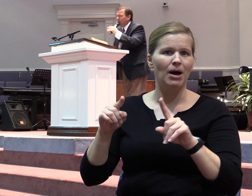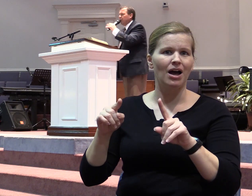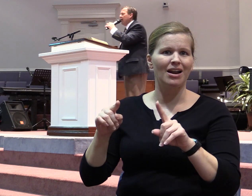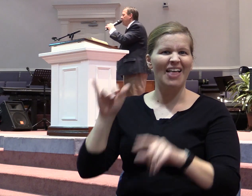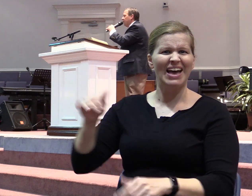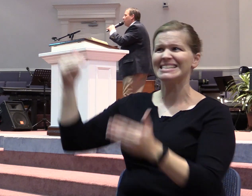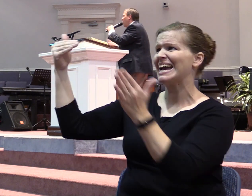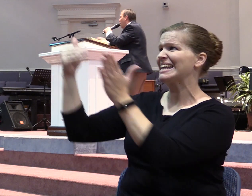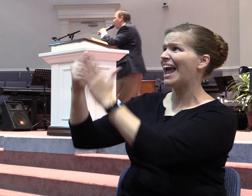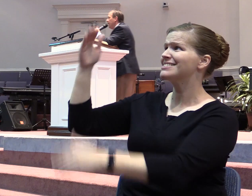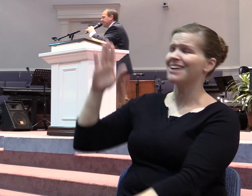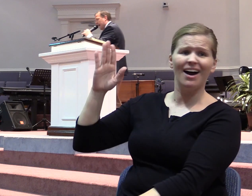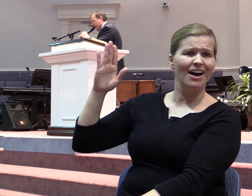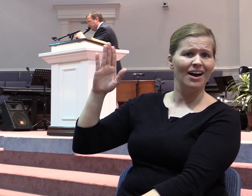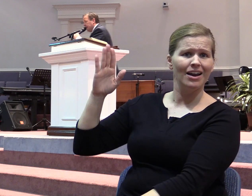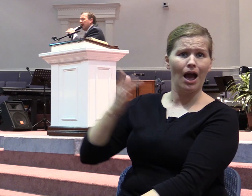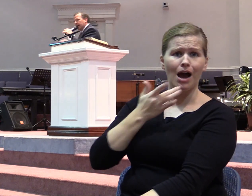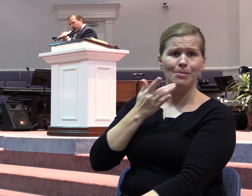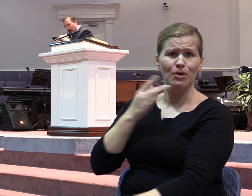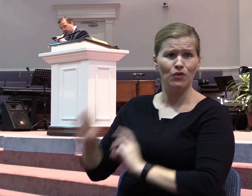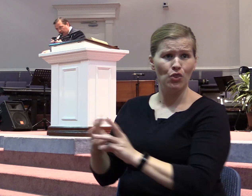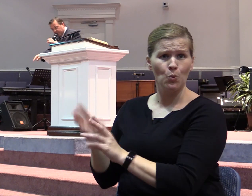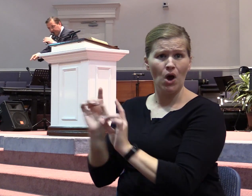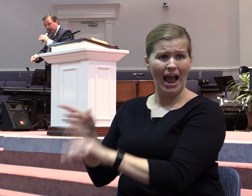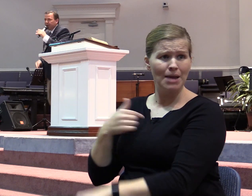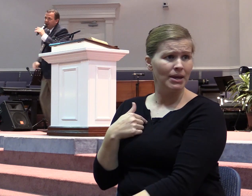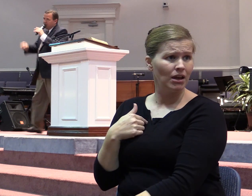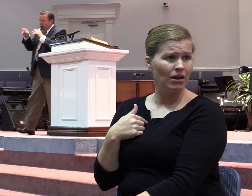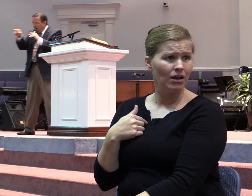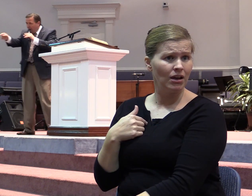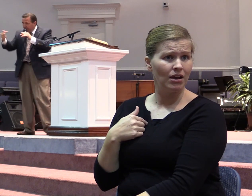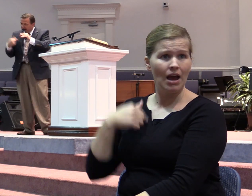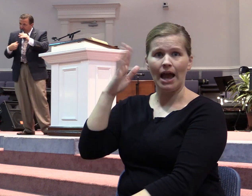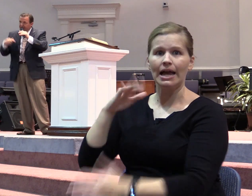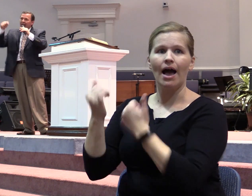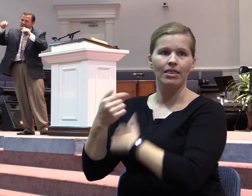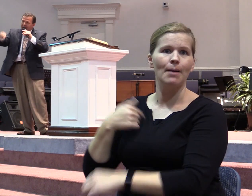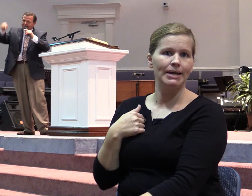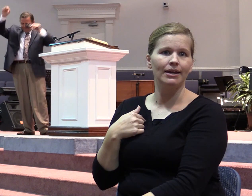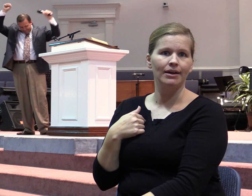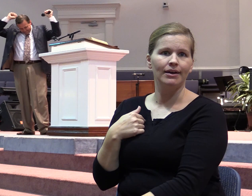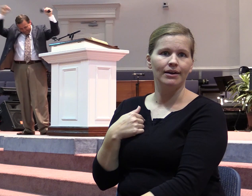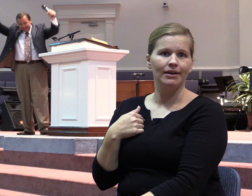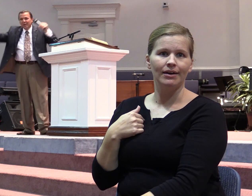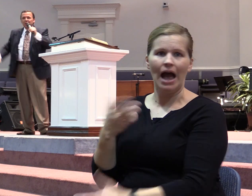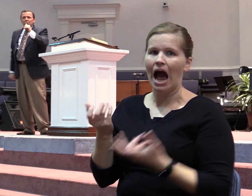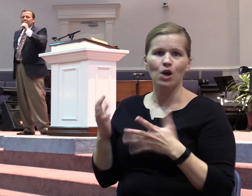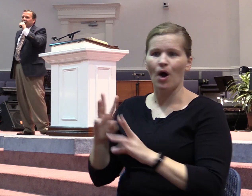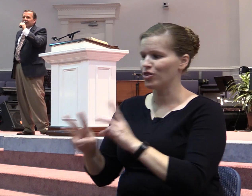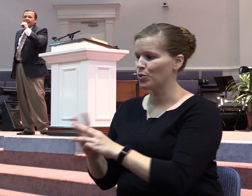I would rather for the world to hate me and God to love me than for the world to love me and God to love You better thank